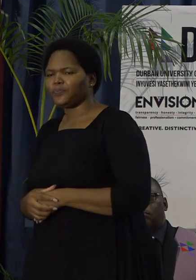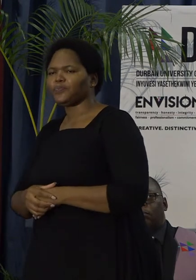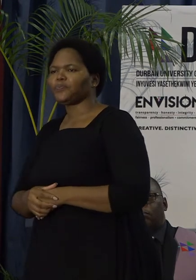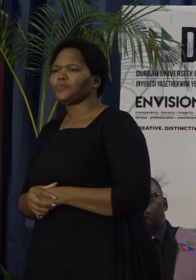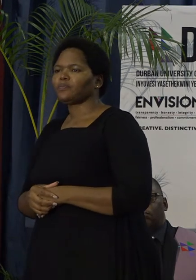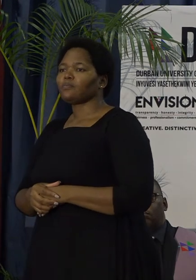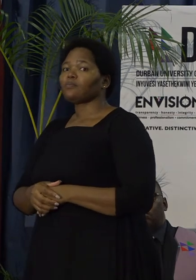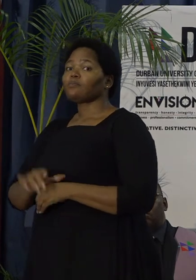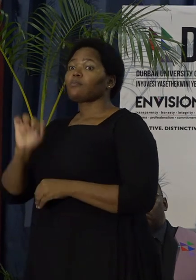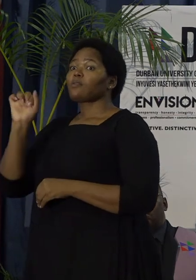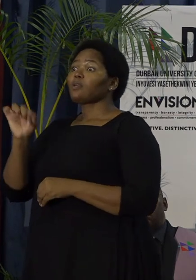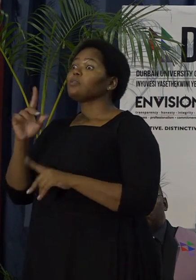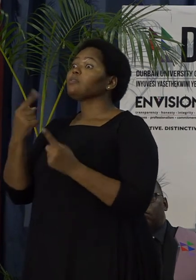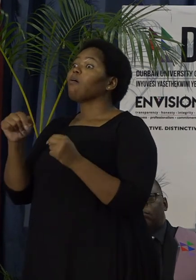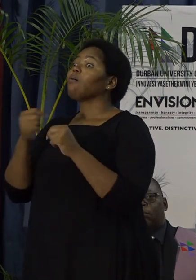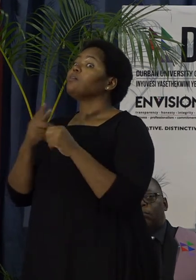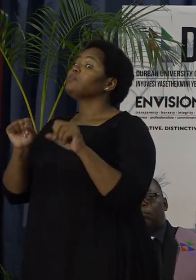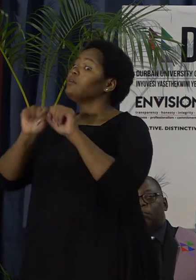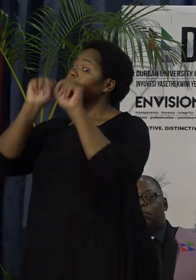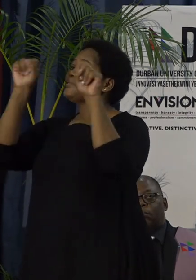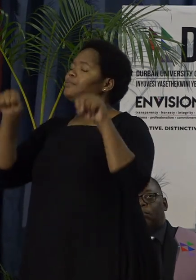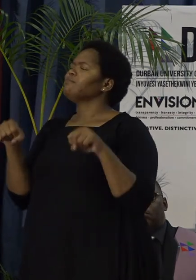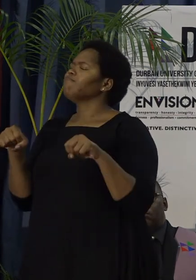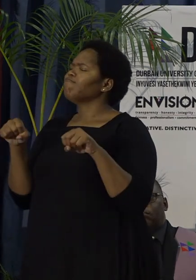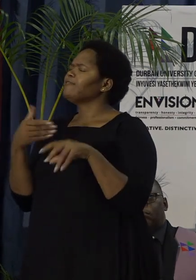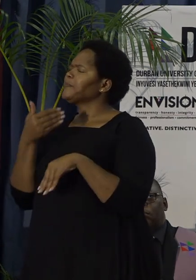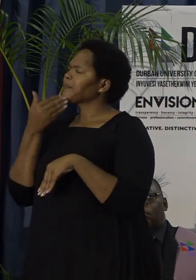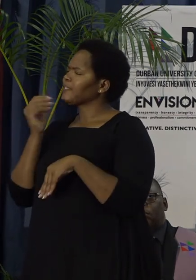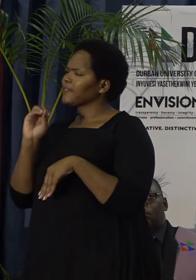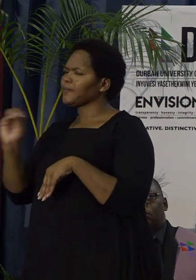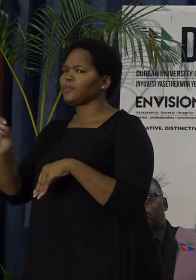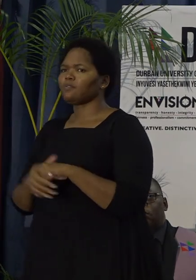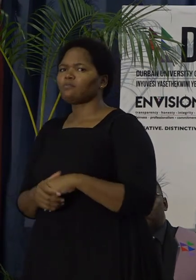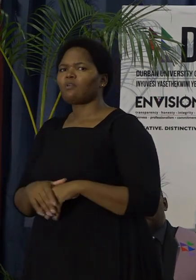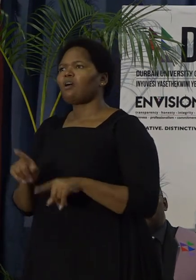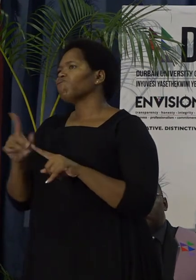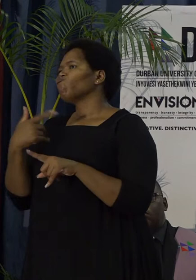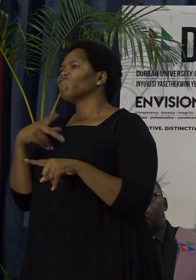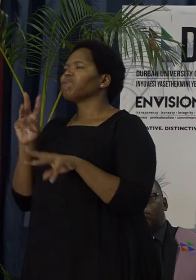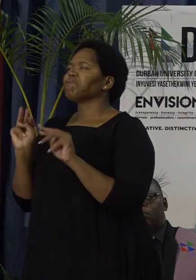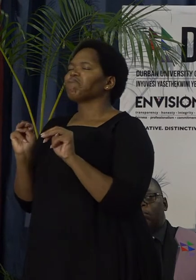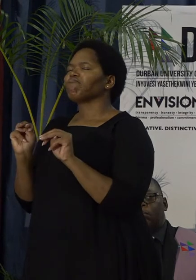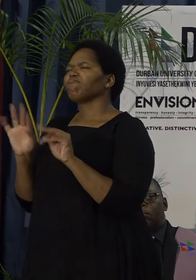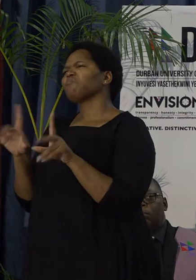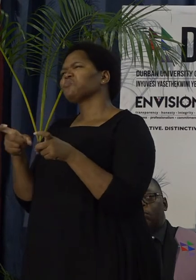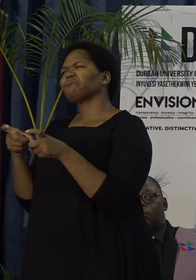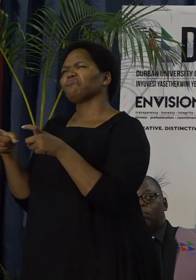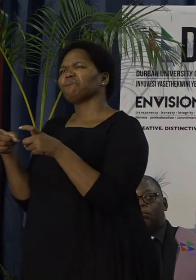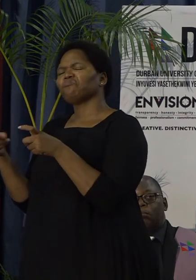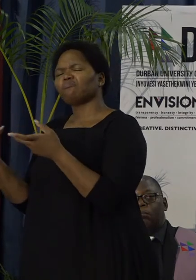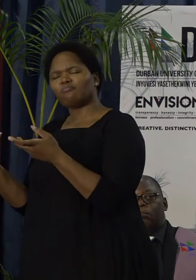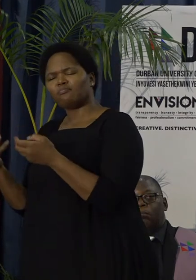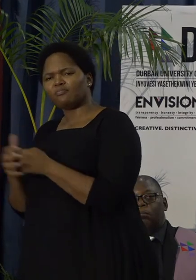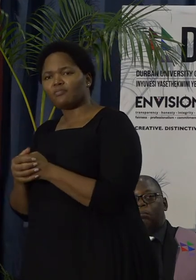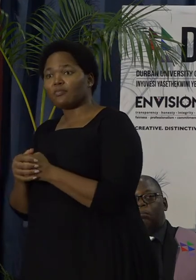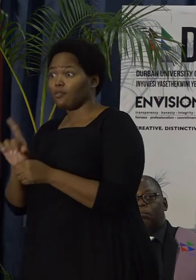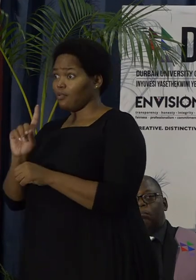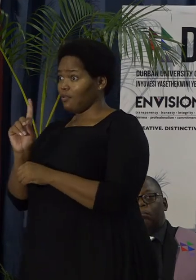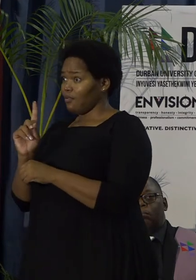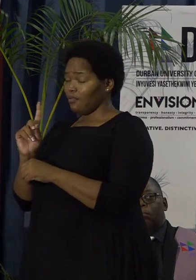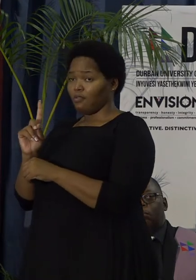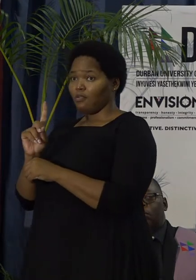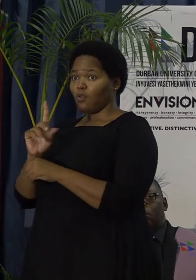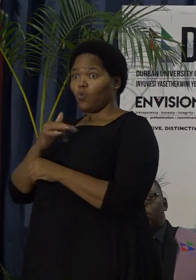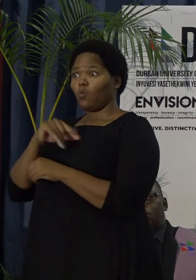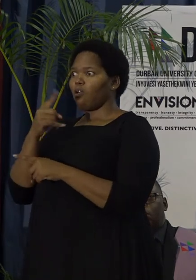We are a viable system here at DHT. We don't just manage because we woke up